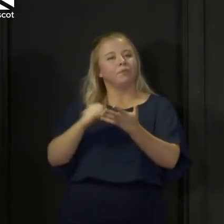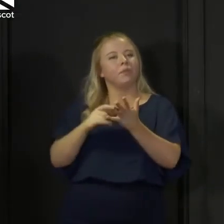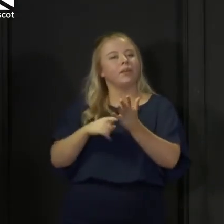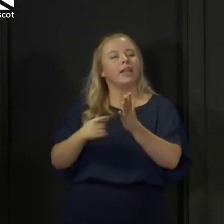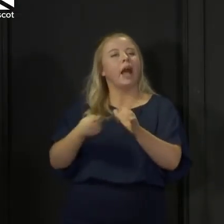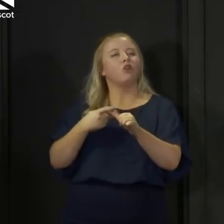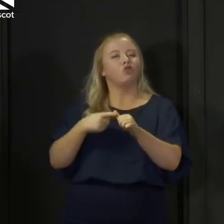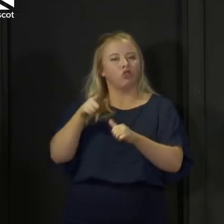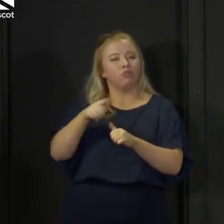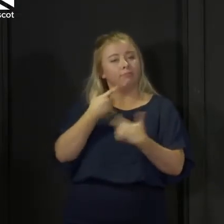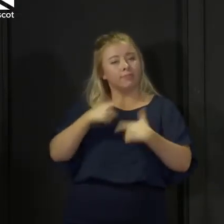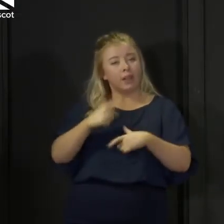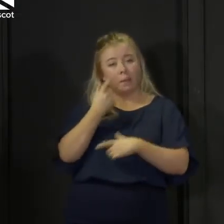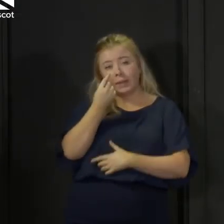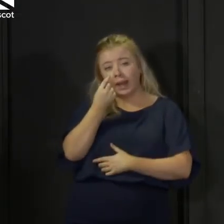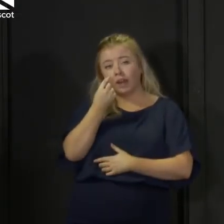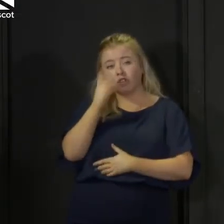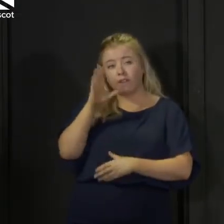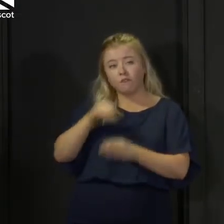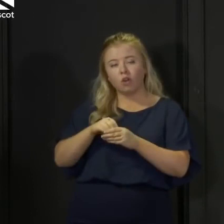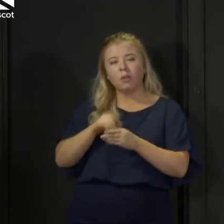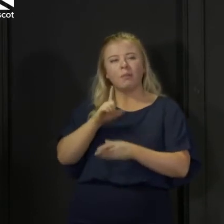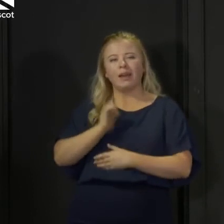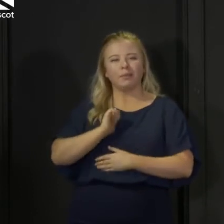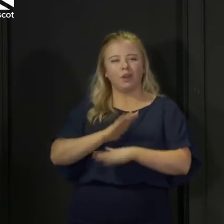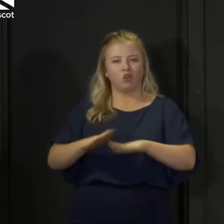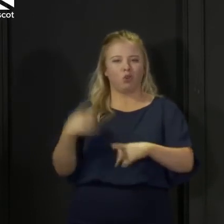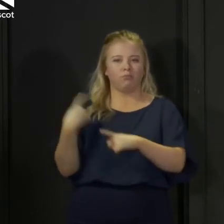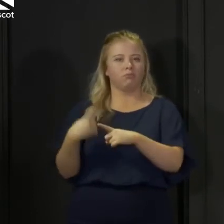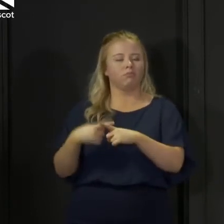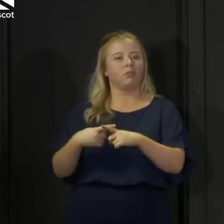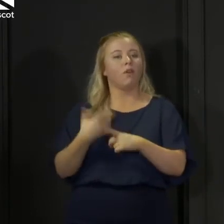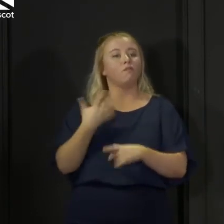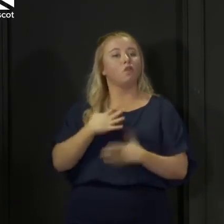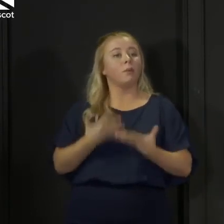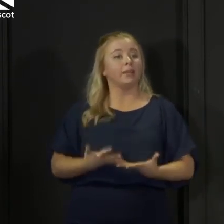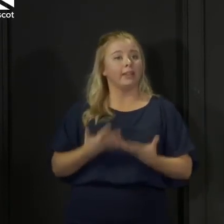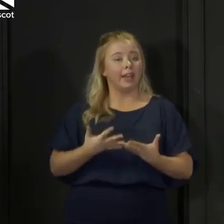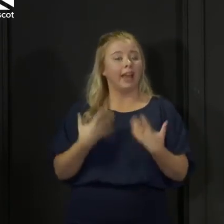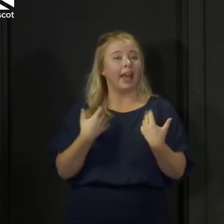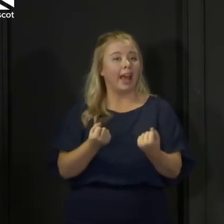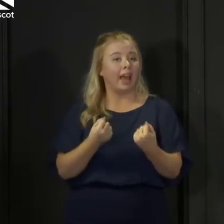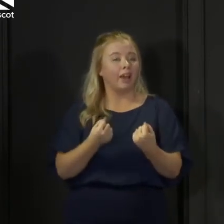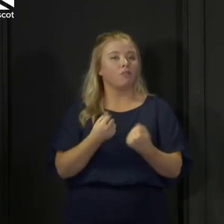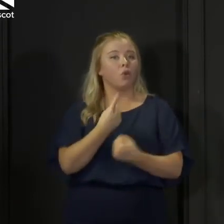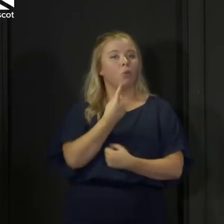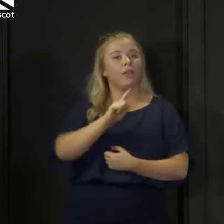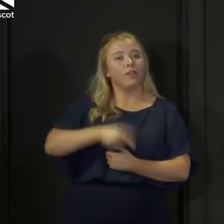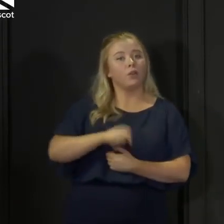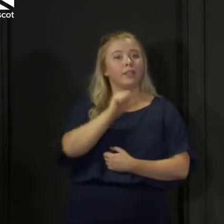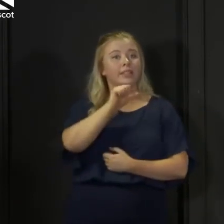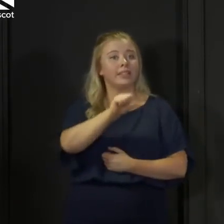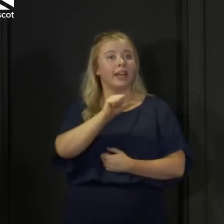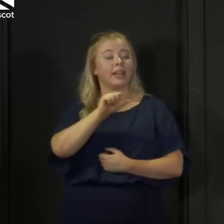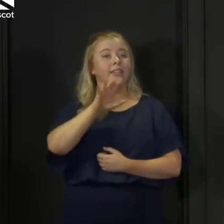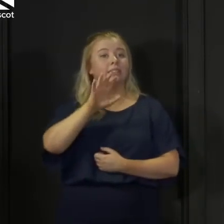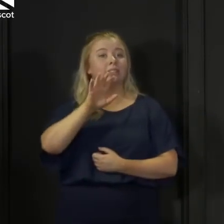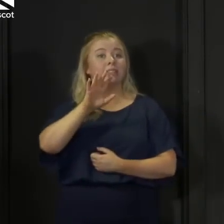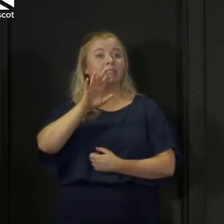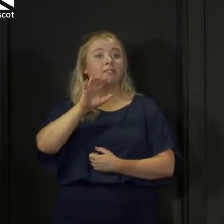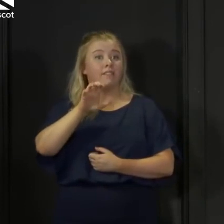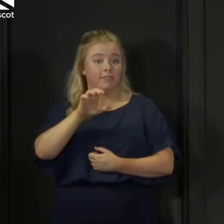not necessarily one we will deploy immediately. So, as of today, we have 1,615